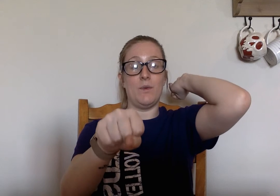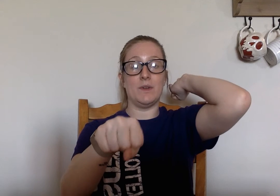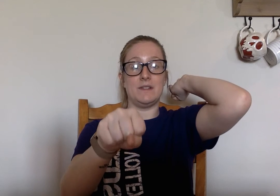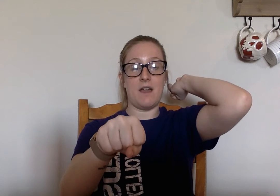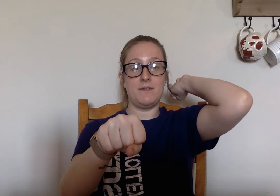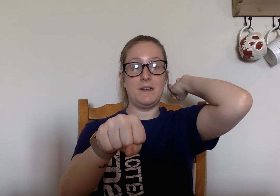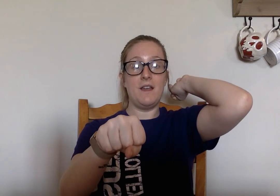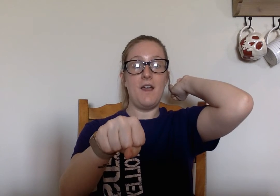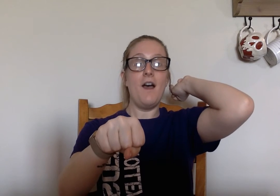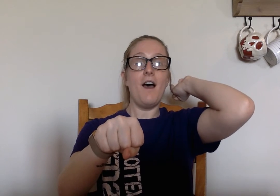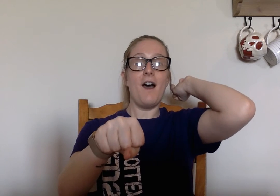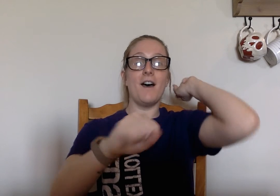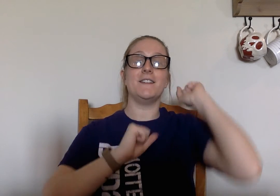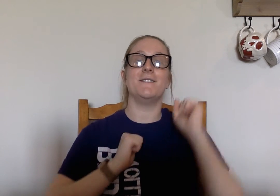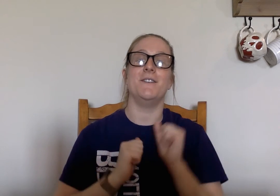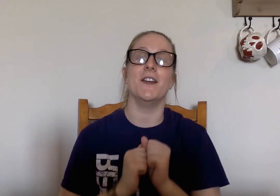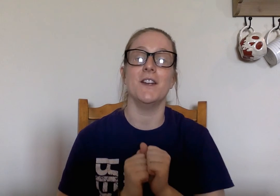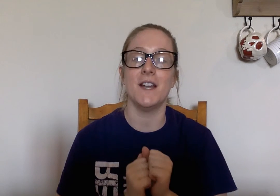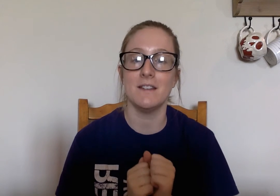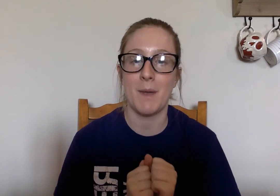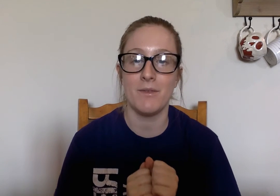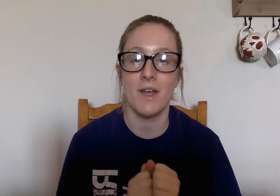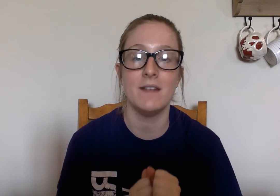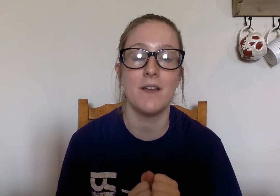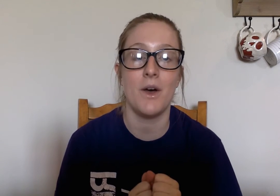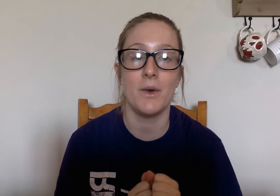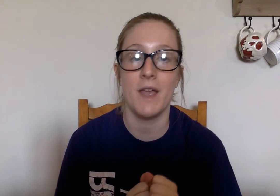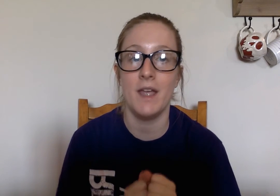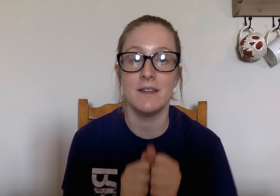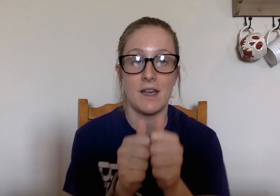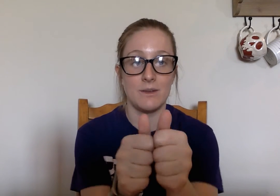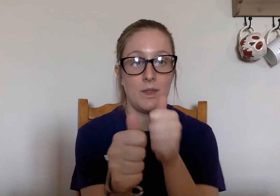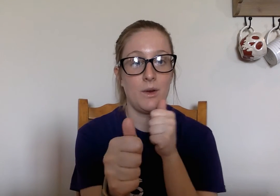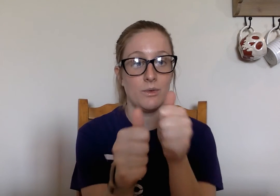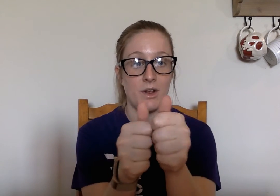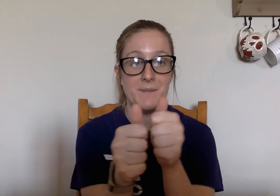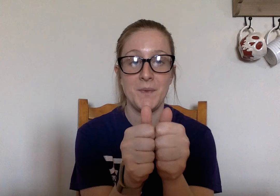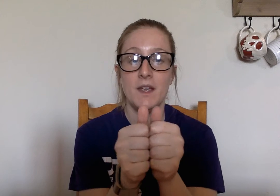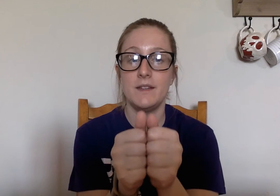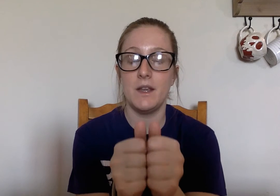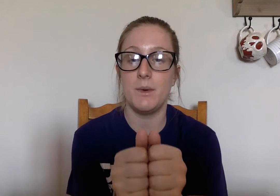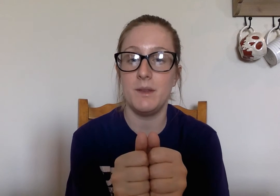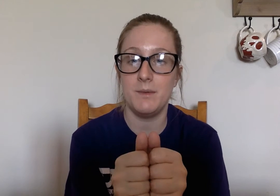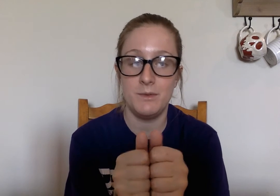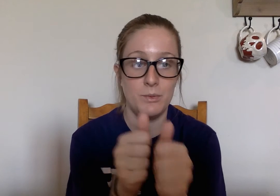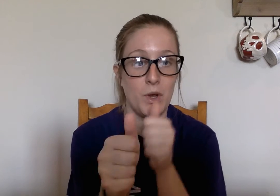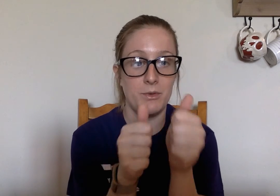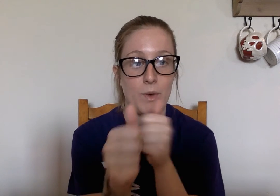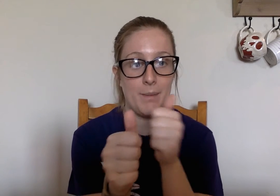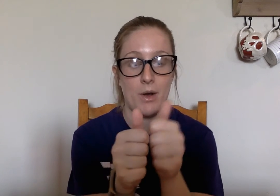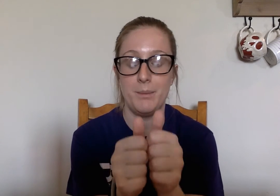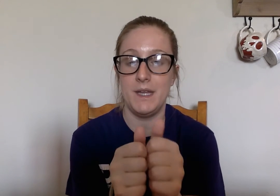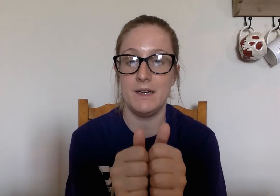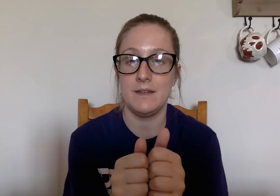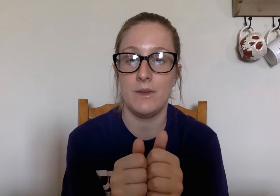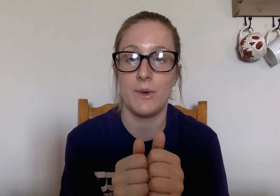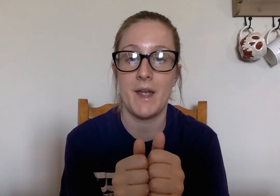What's left? Ut. Very nice, my friends. Okay, and last one thing. We're just going to take away the swap out beginning tense, okay?